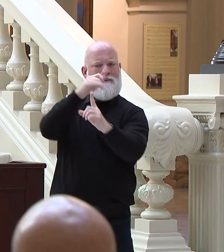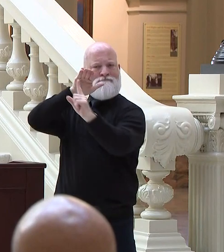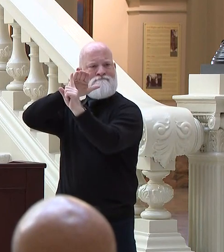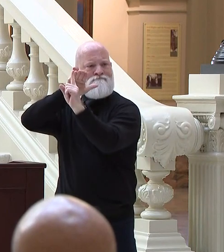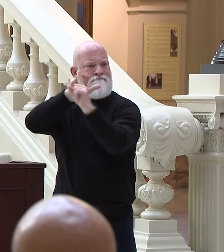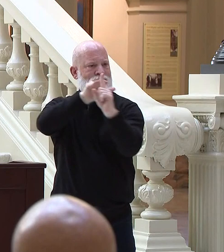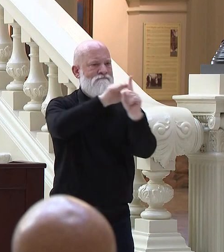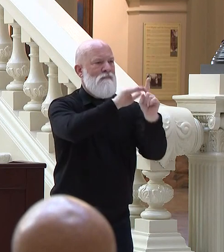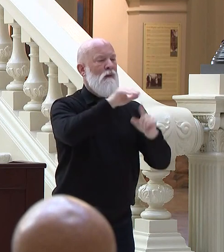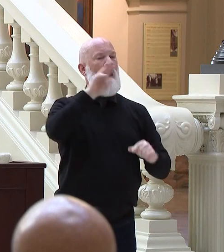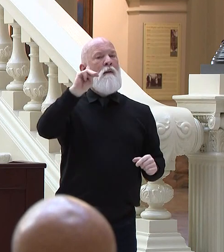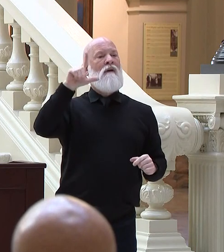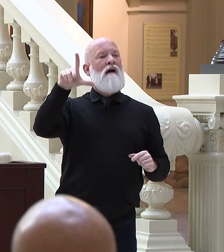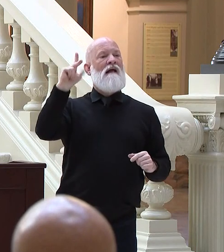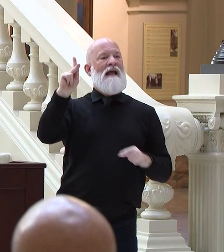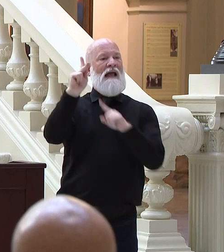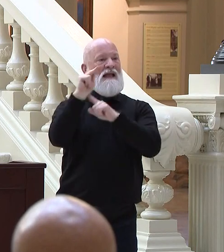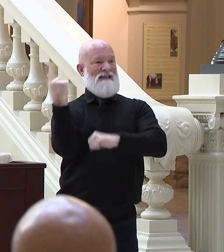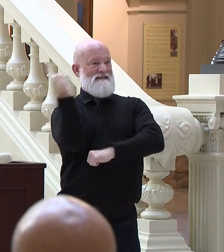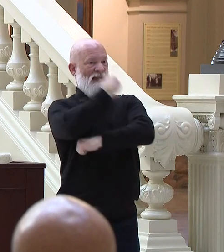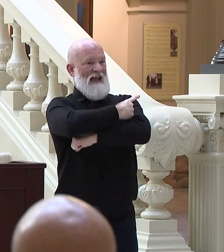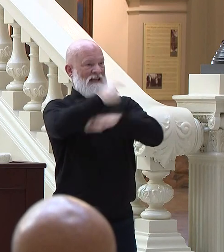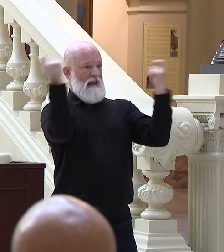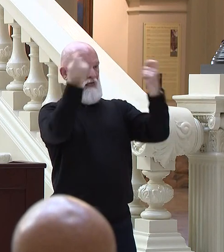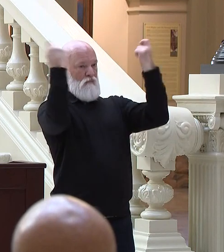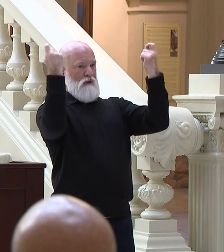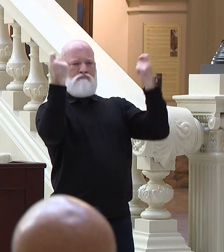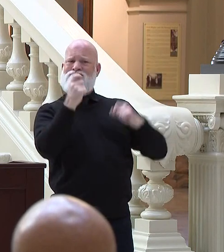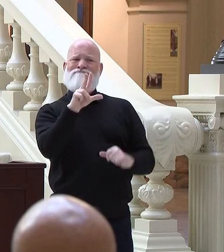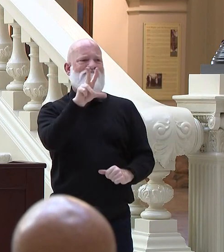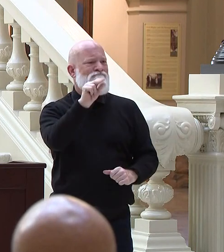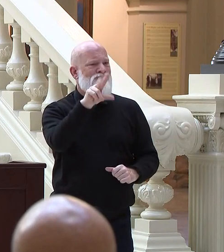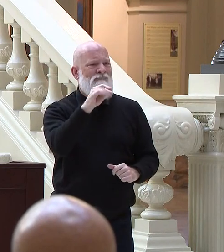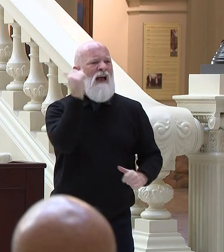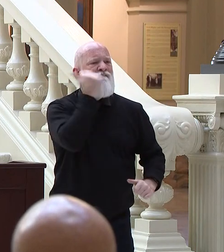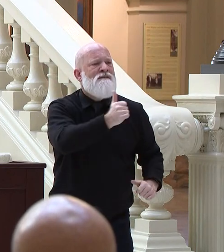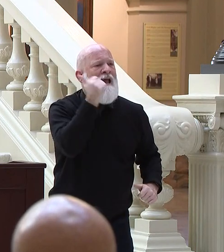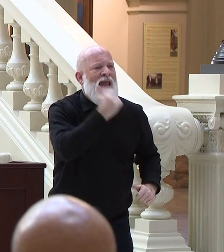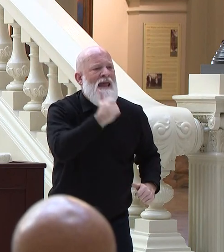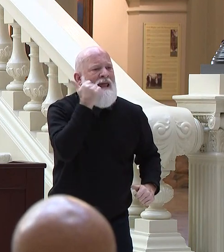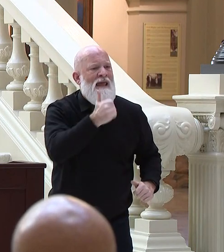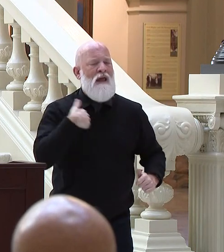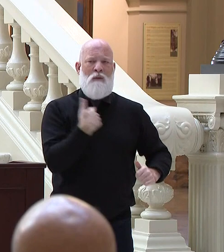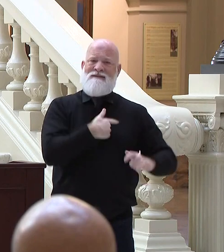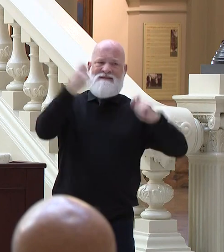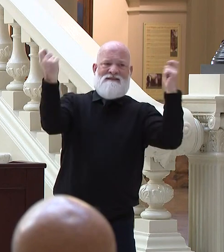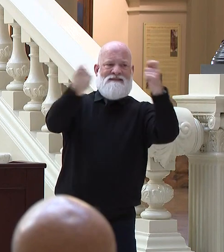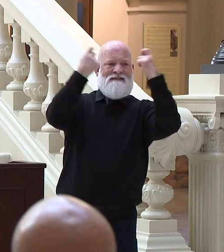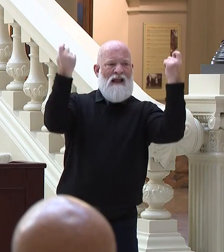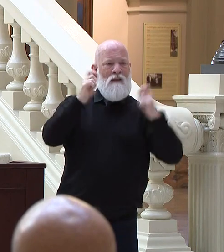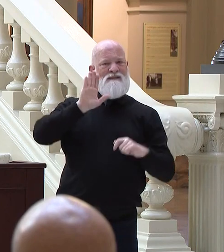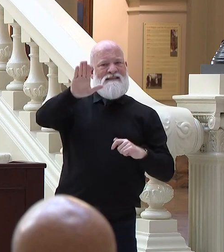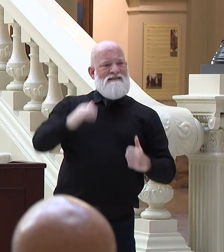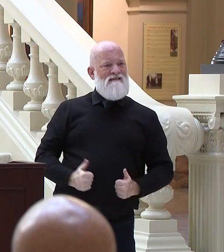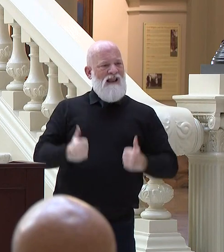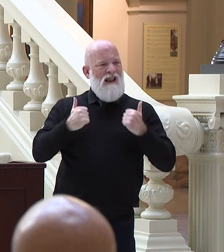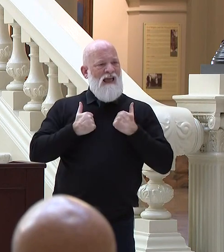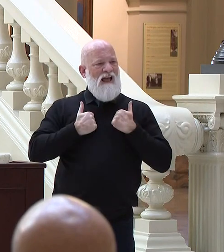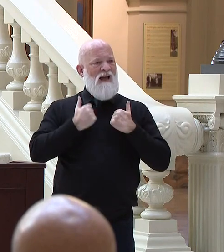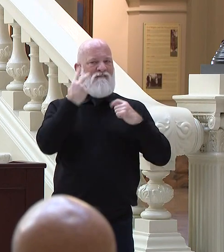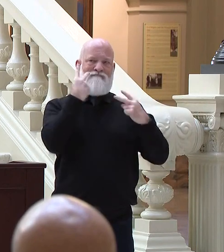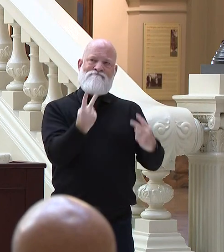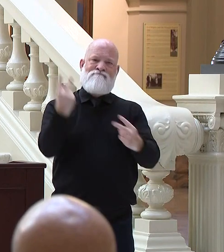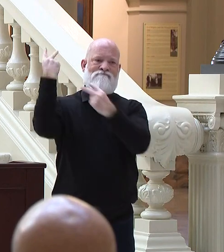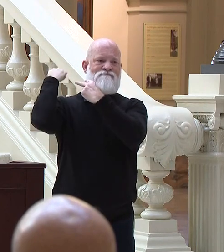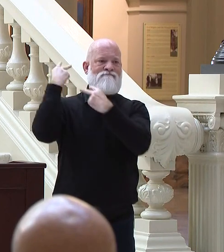that every day we should celebrate Dr. King's life of service, reflect on his bold leadership, and honor his legacy